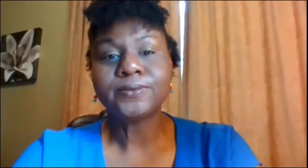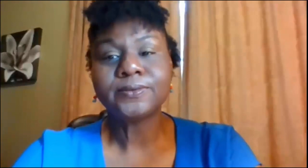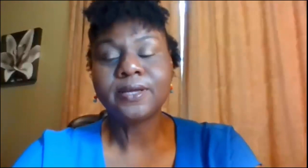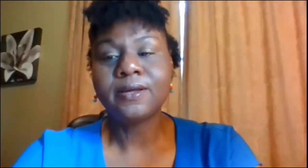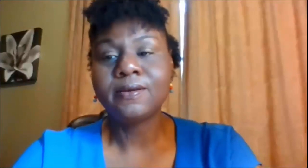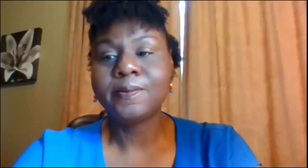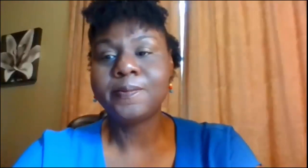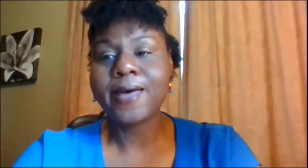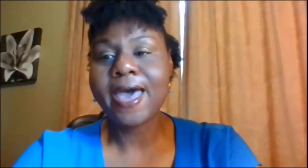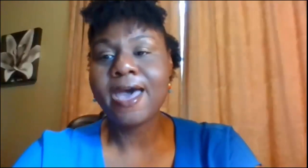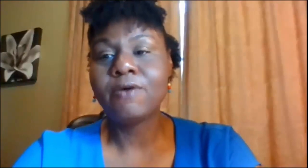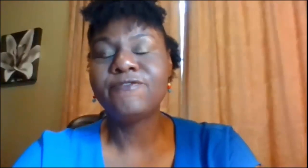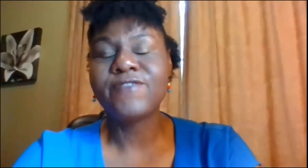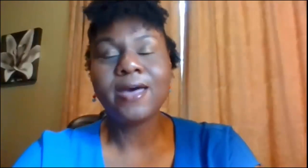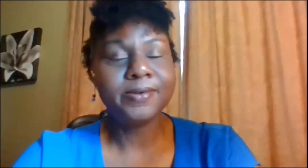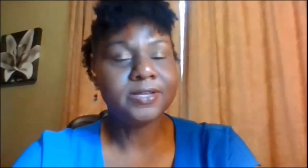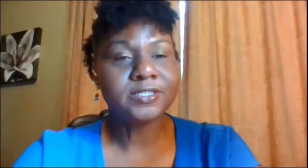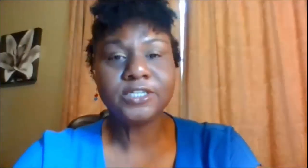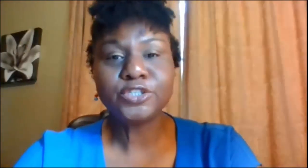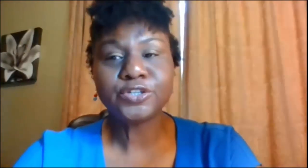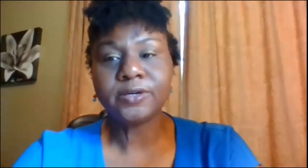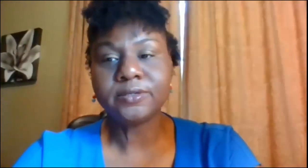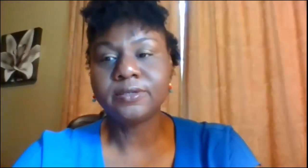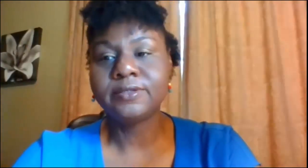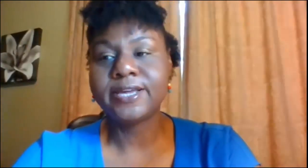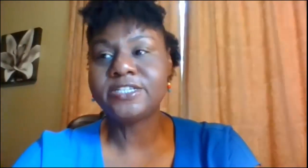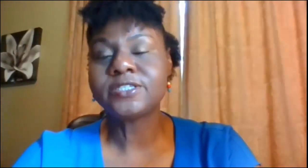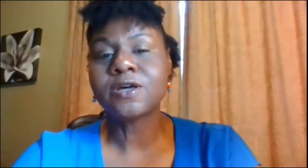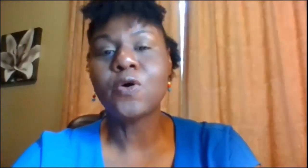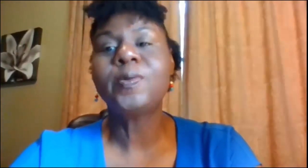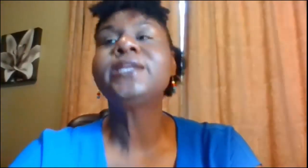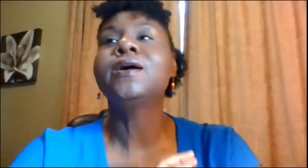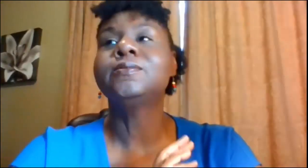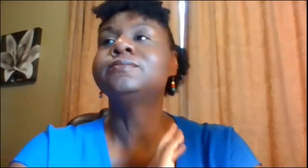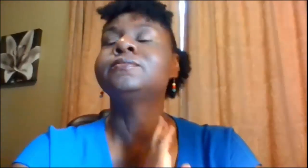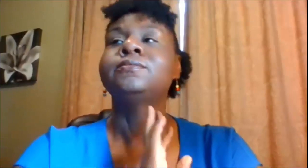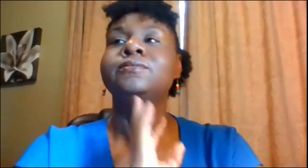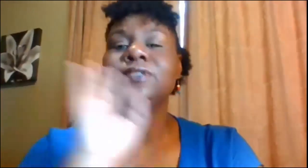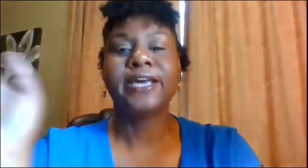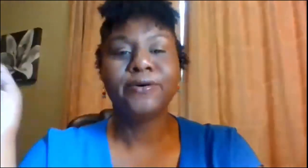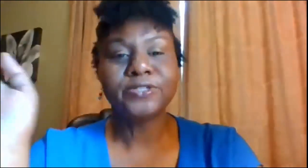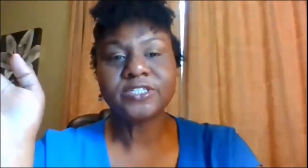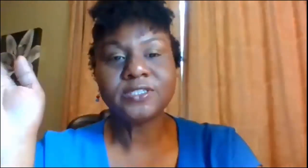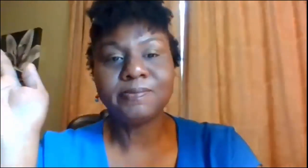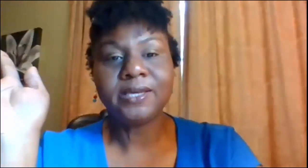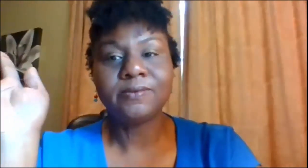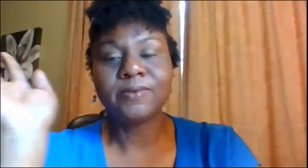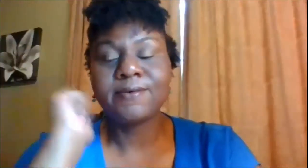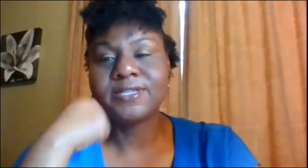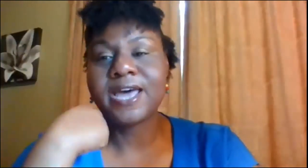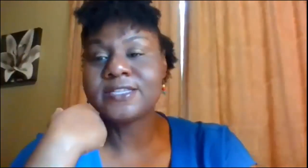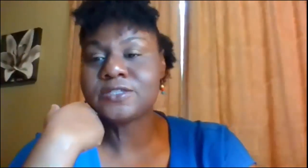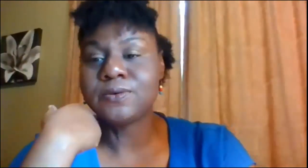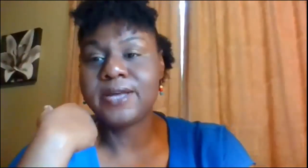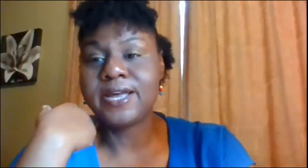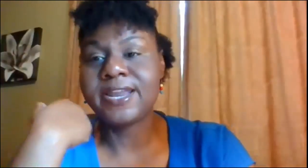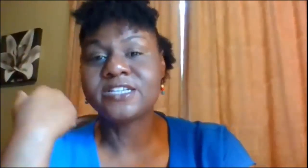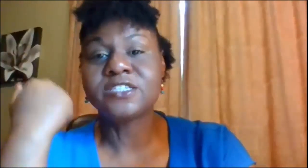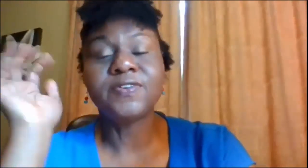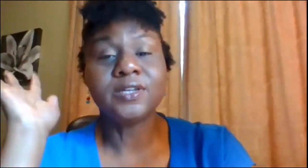um i had a fabulous teacher that just opened up languages to me when i was in high school and i just fell